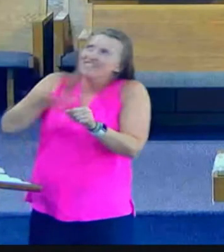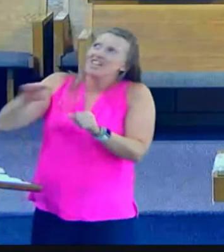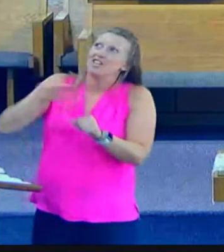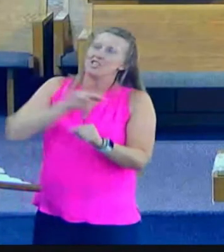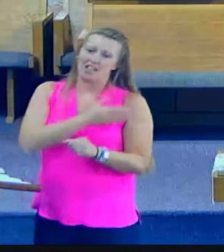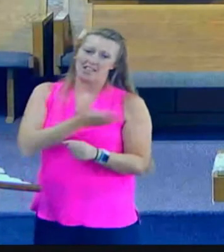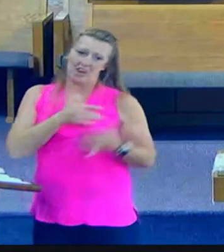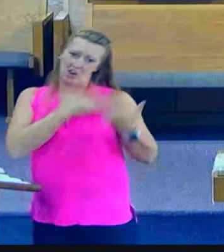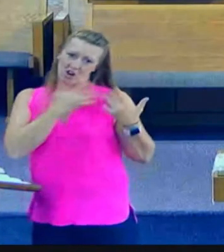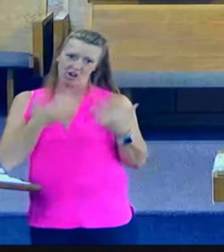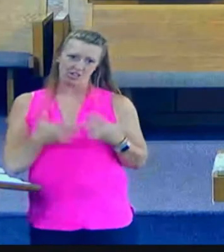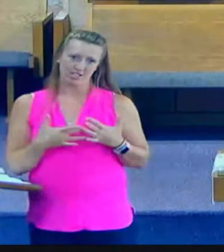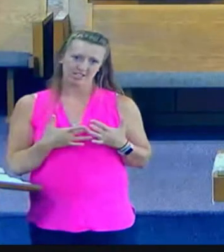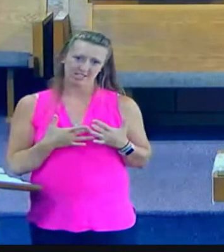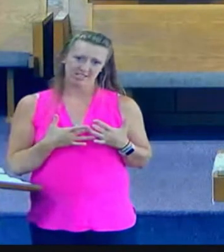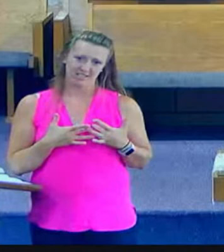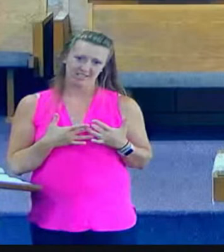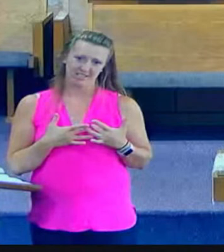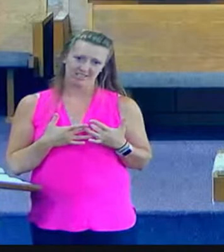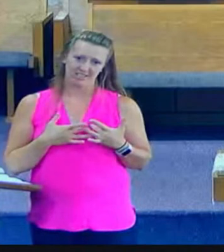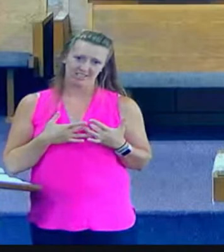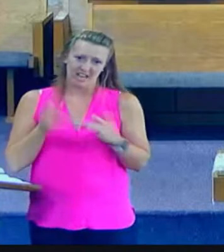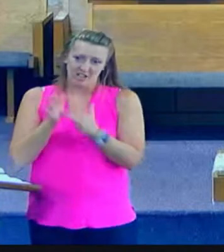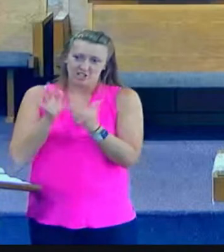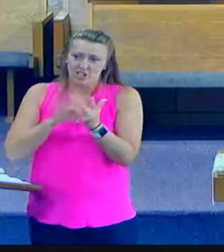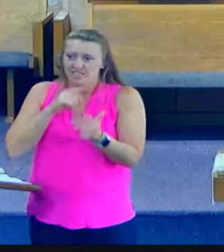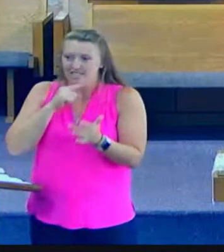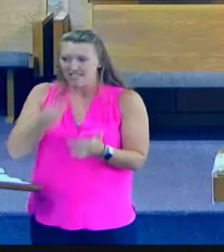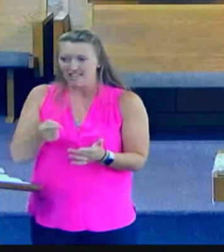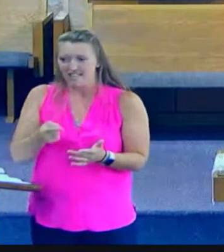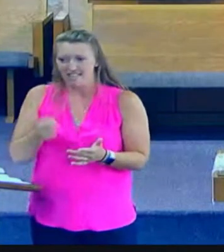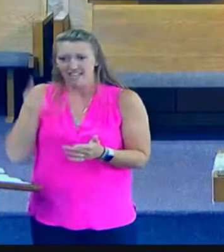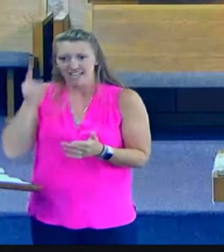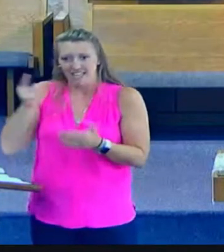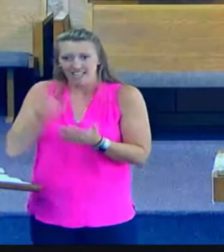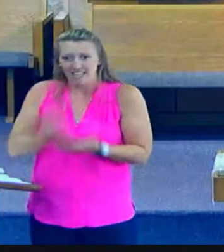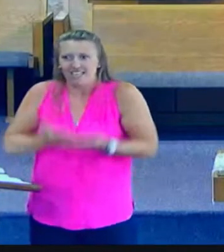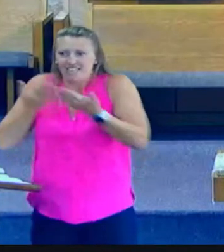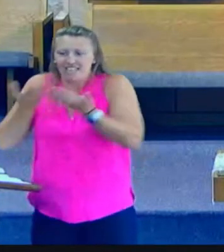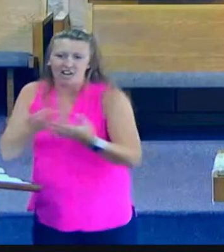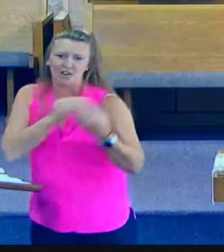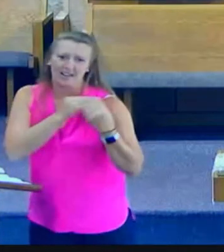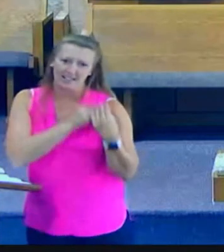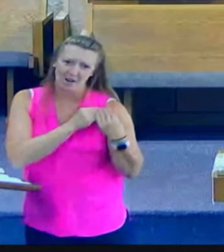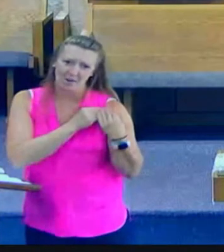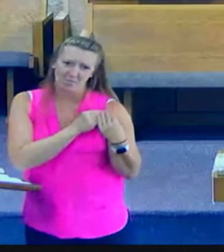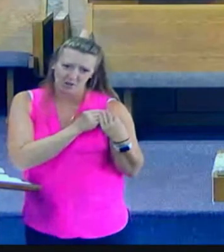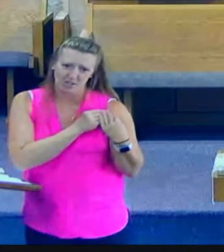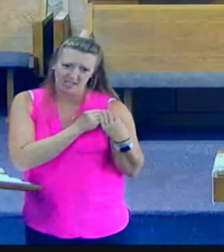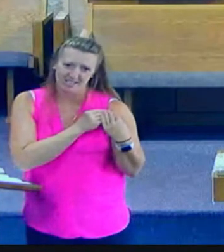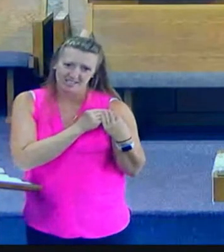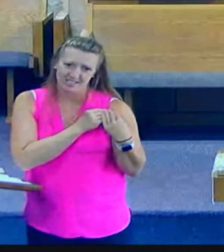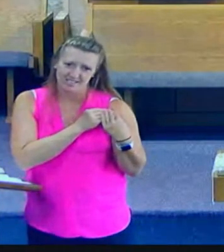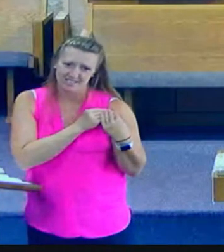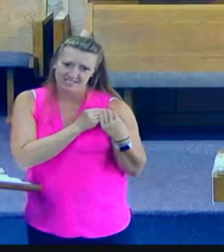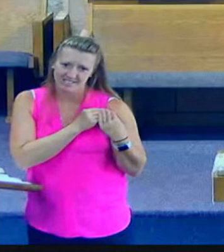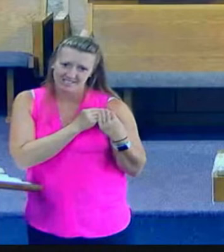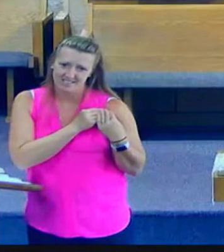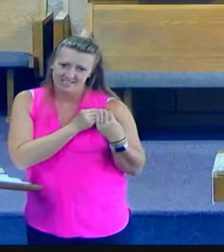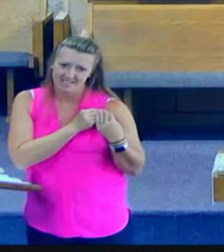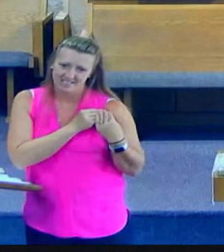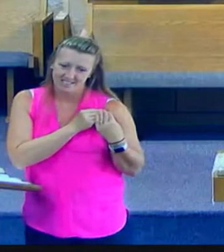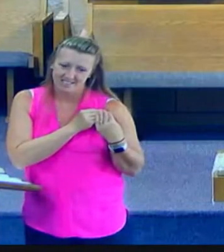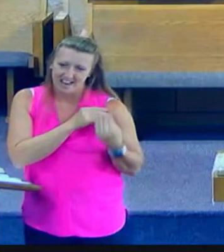says you can take upon you that is easy to come unto the gentle savior and receive from him living